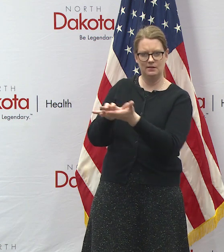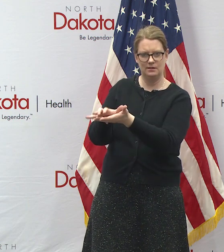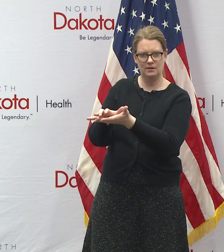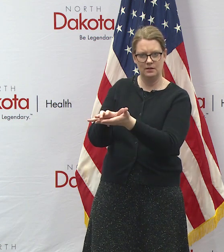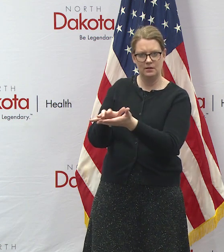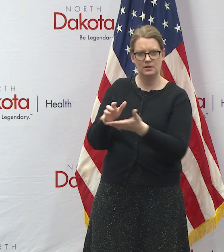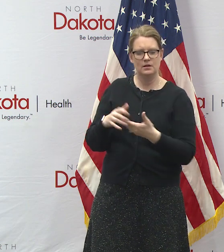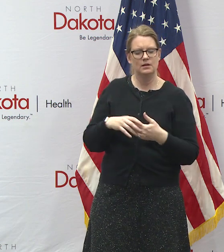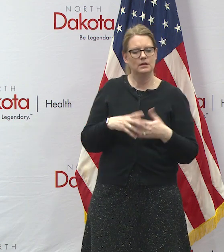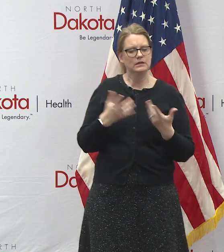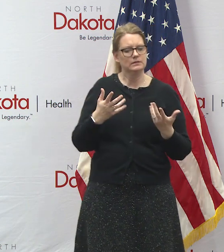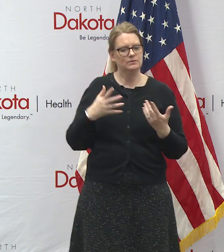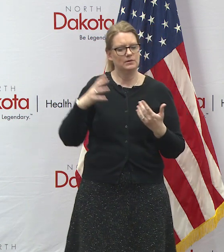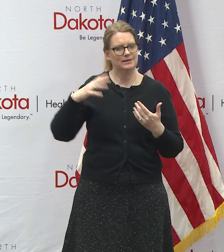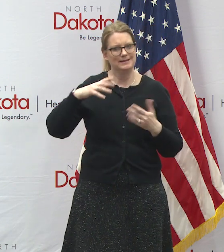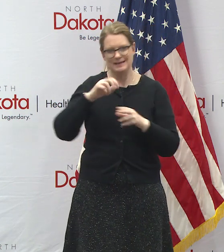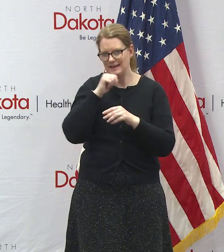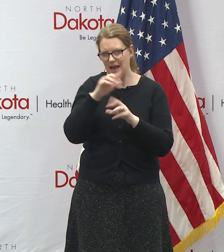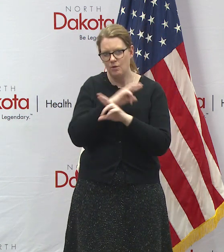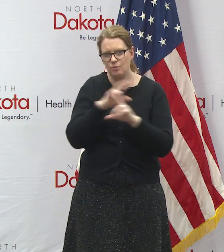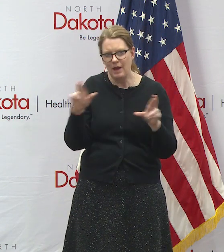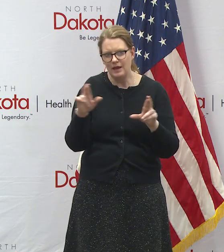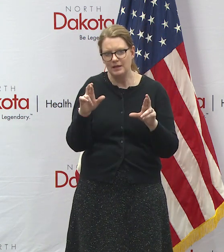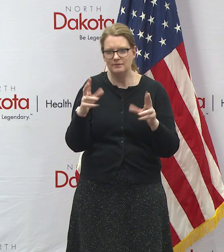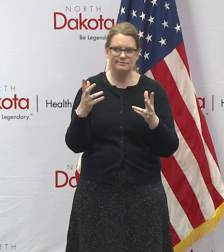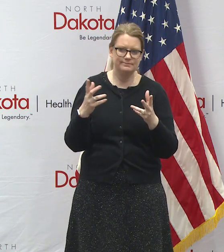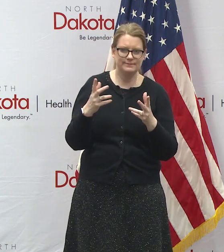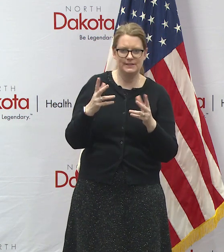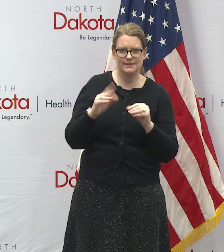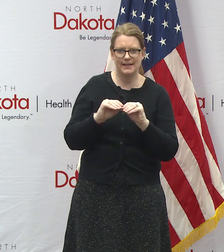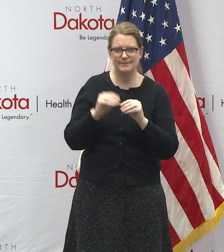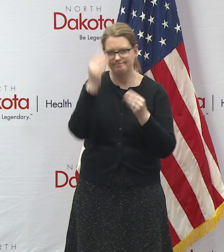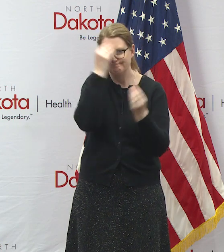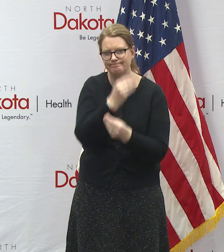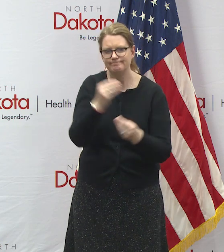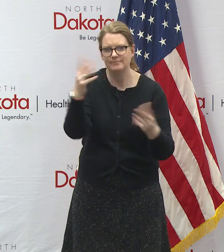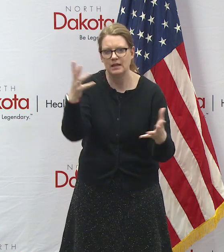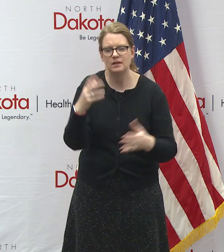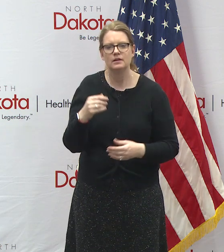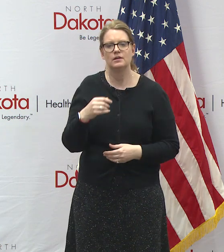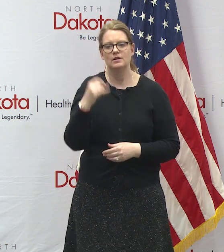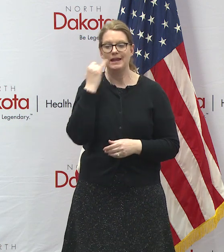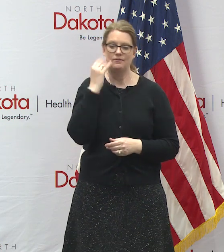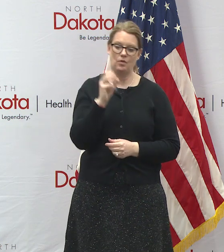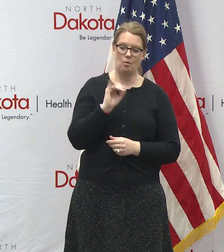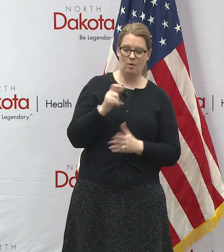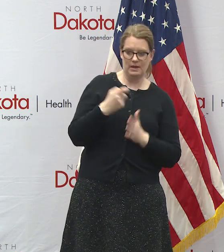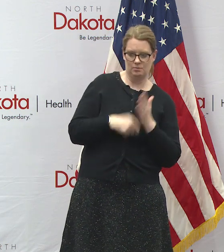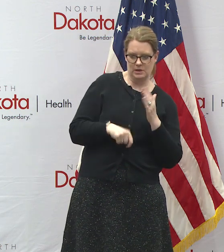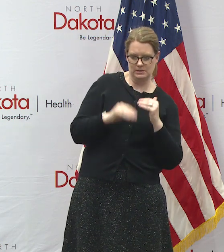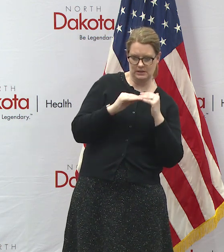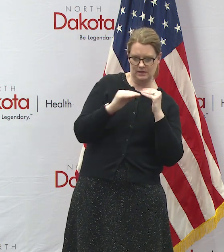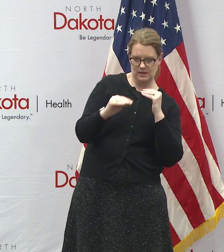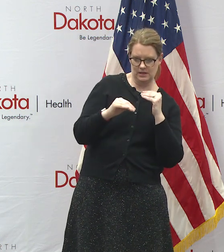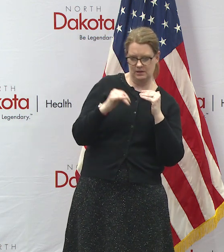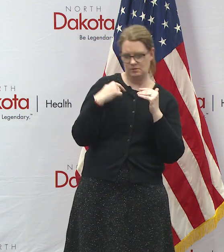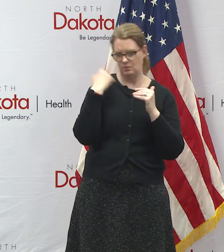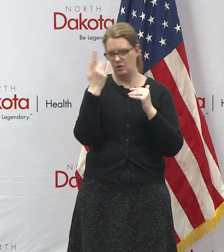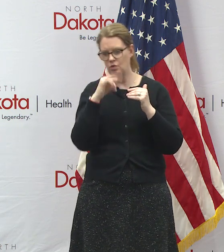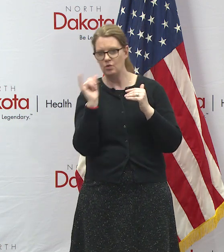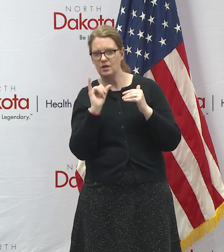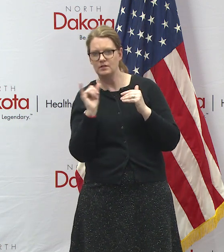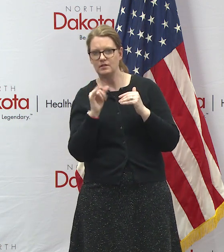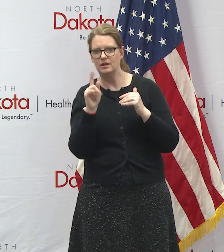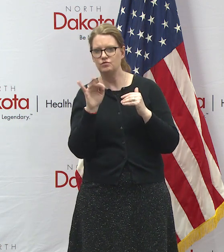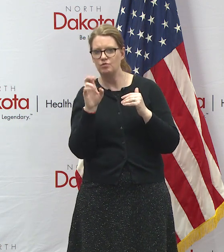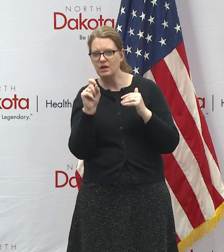ready to put those out but we've got you know sensitivity analysis on if the if the oil price is at such level what does it look like as far as the the